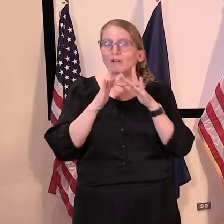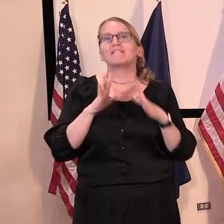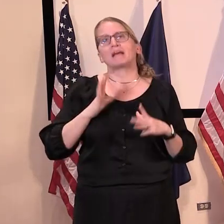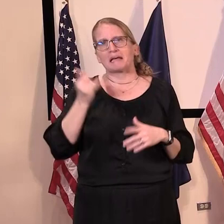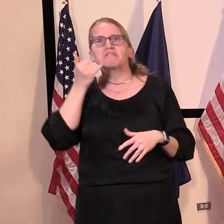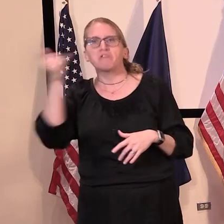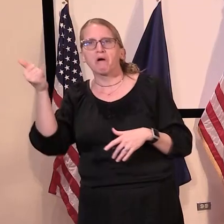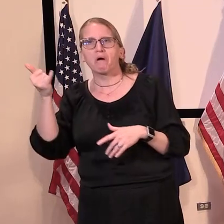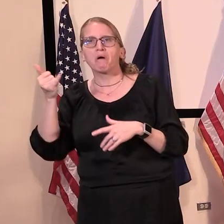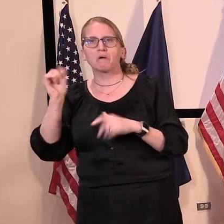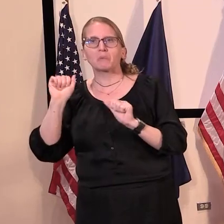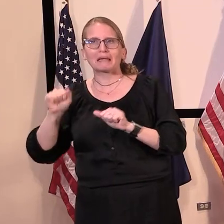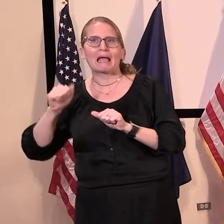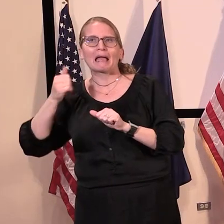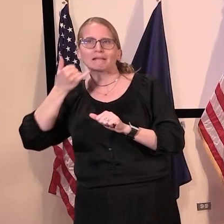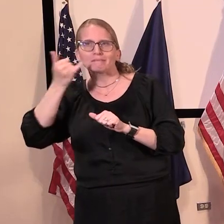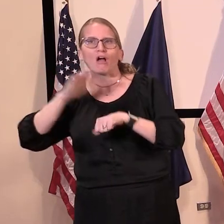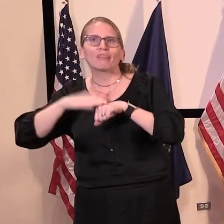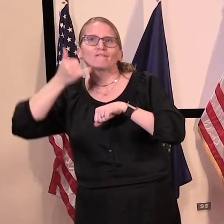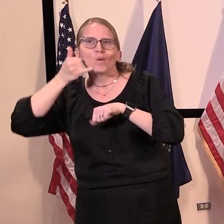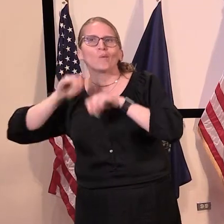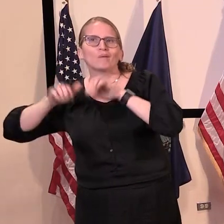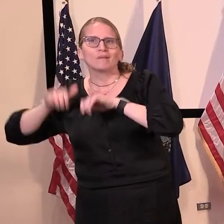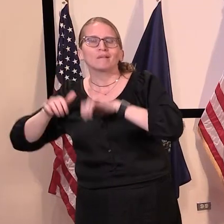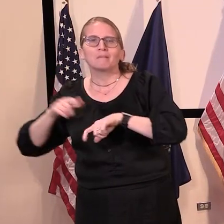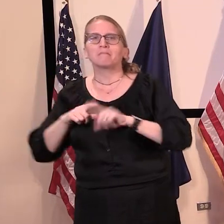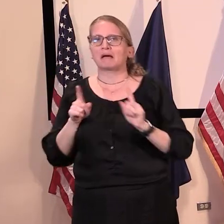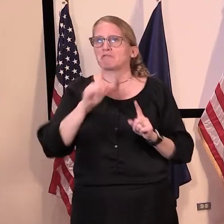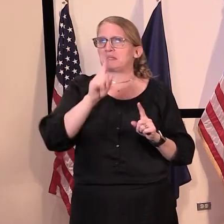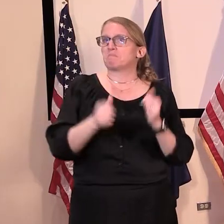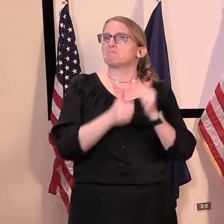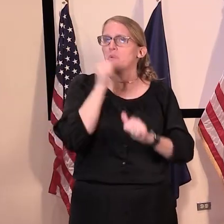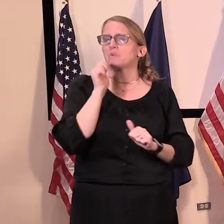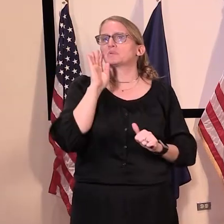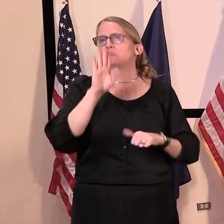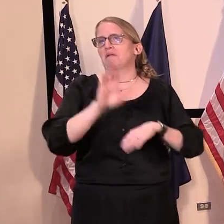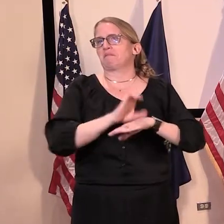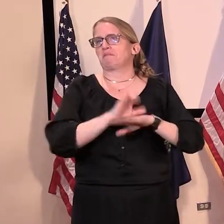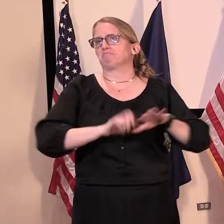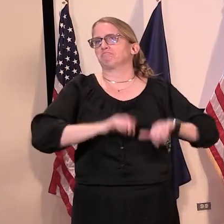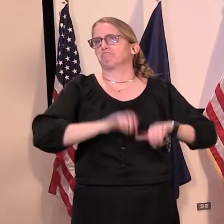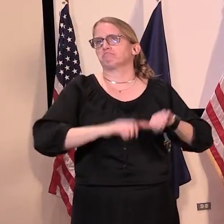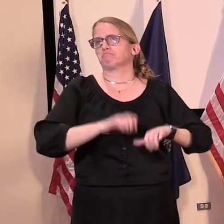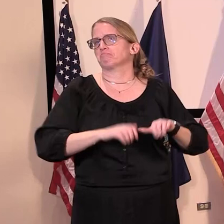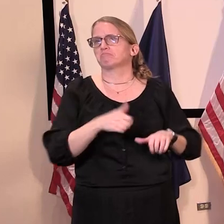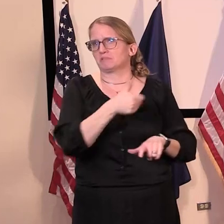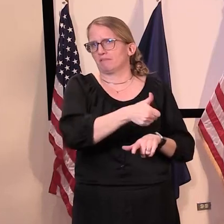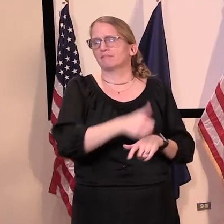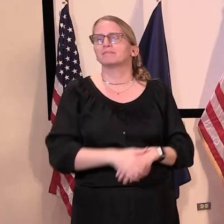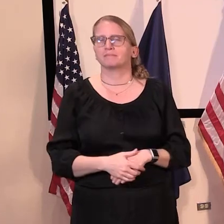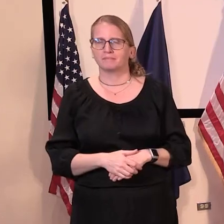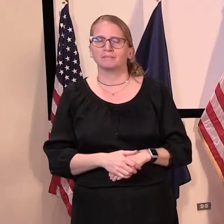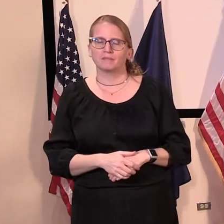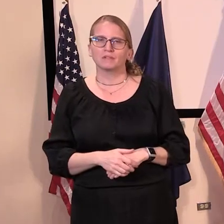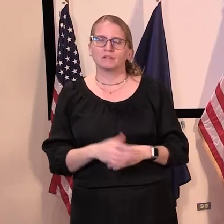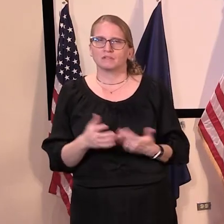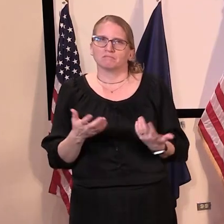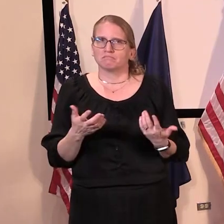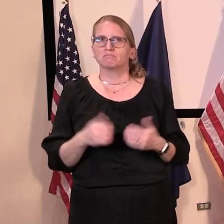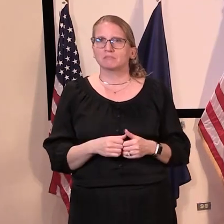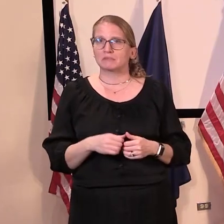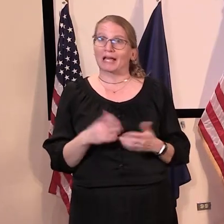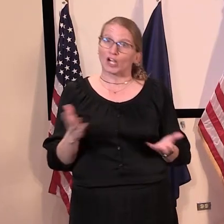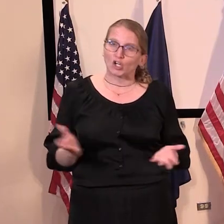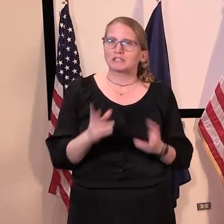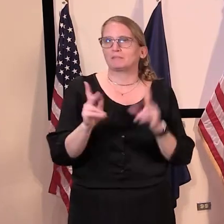um, you know, we will, will complete apple, help people complete applications electronically in those circumstances. But people are